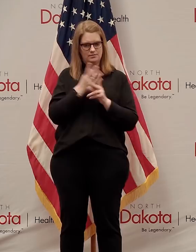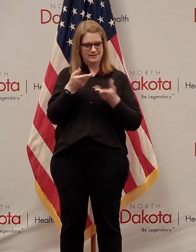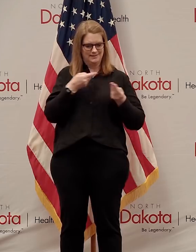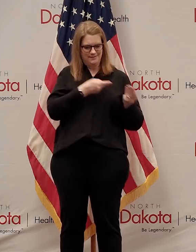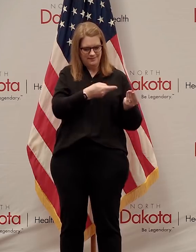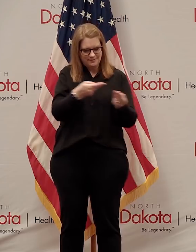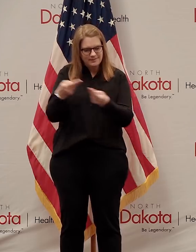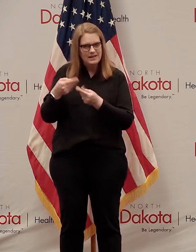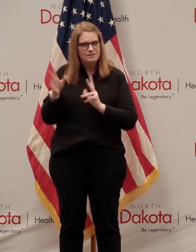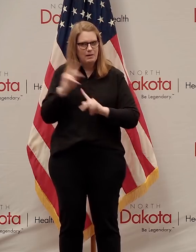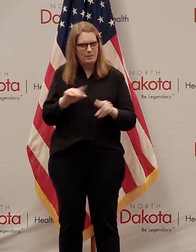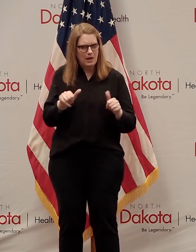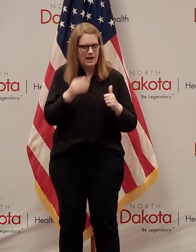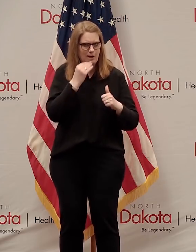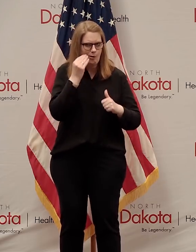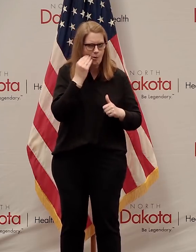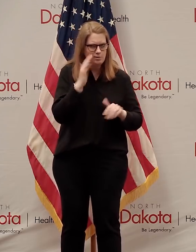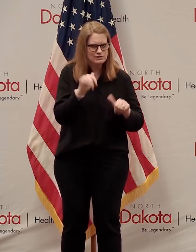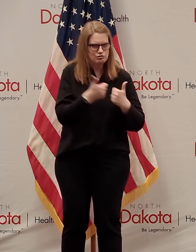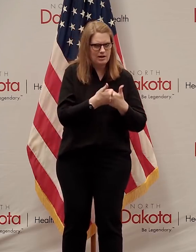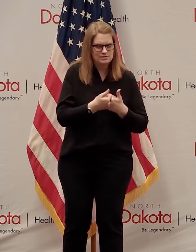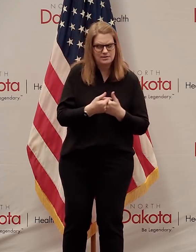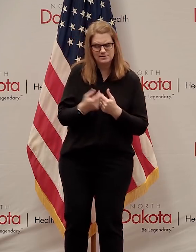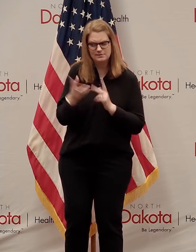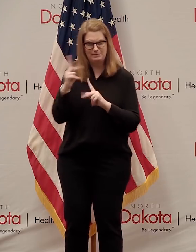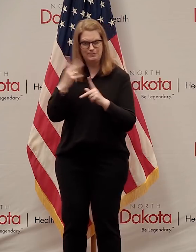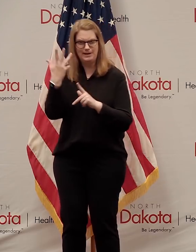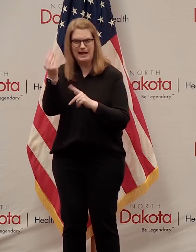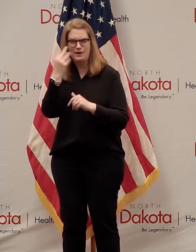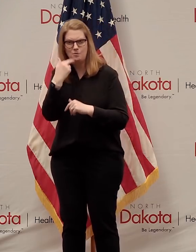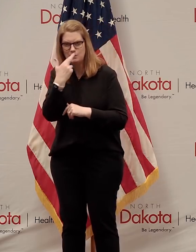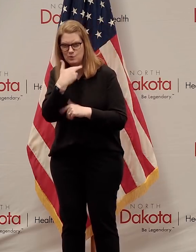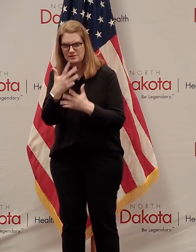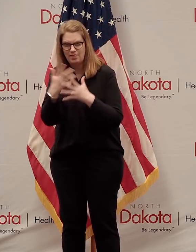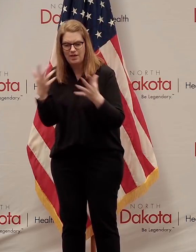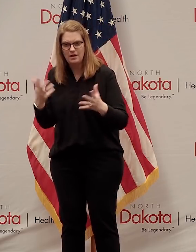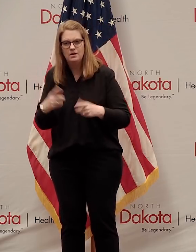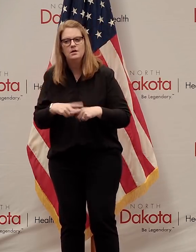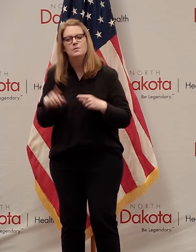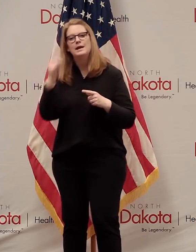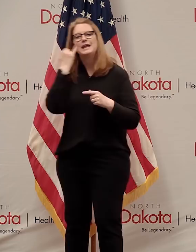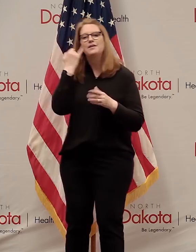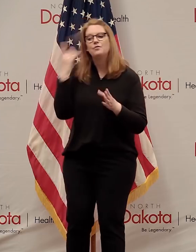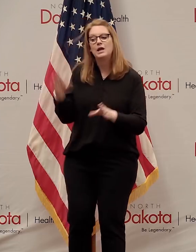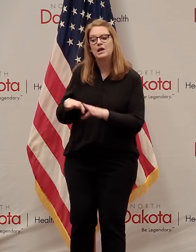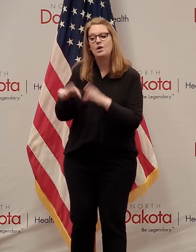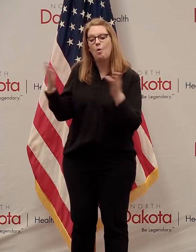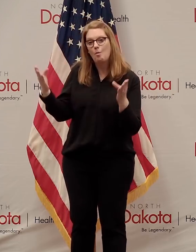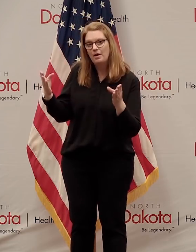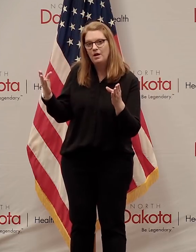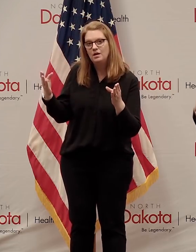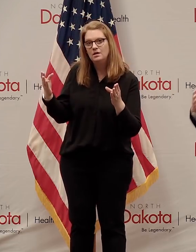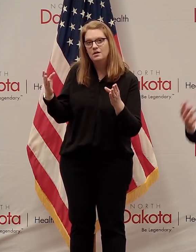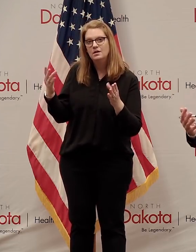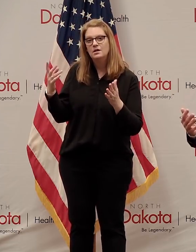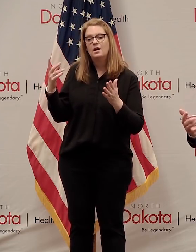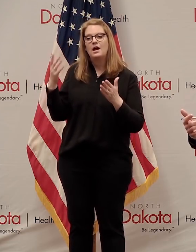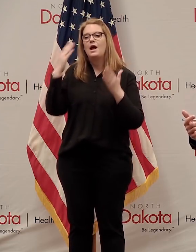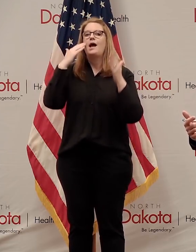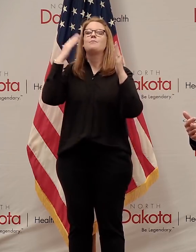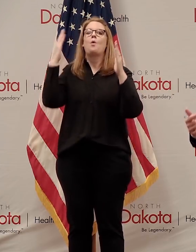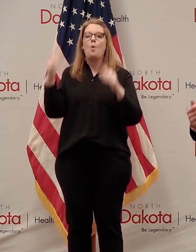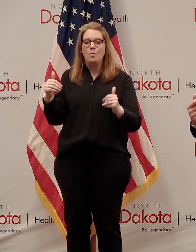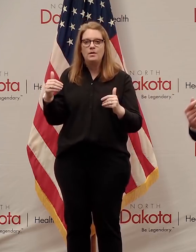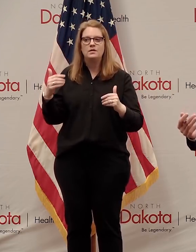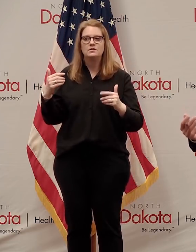home was a challenging thing, but I would hope that once we get open, that we don't have to do a statewide closure again, because now we got the